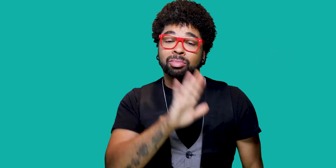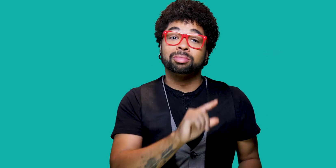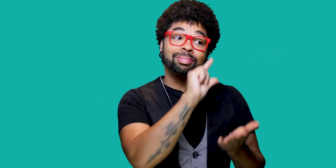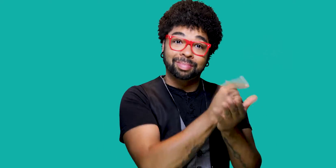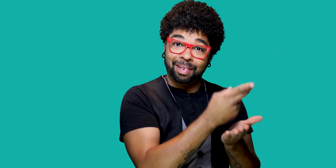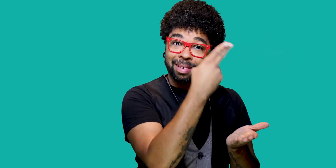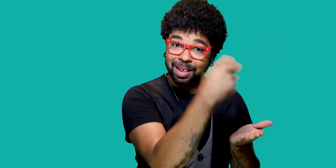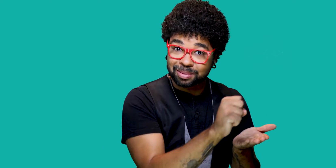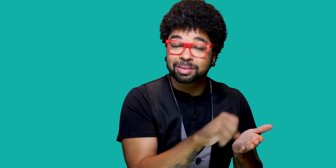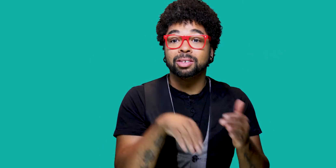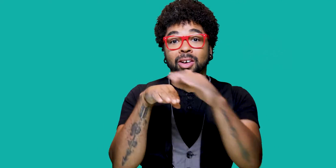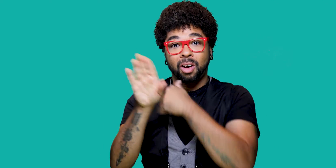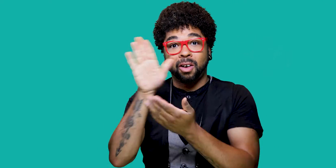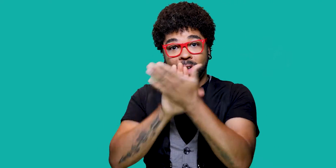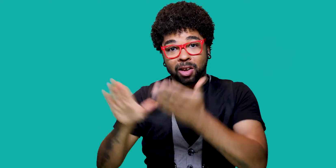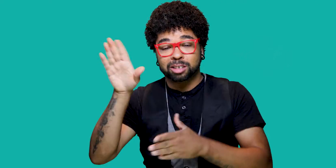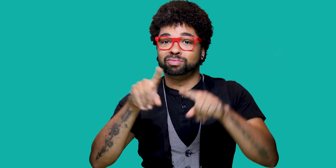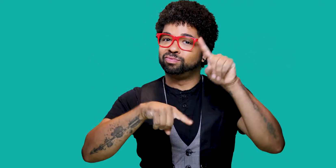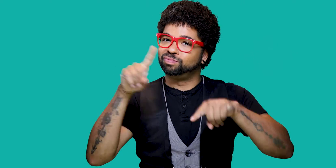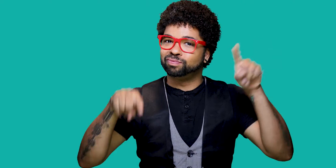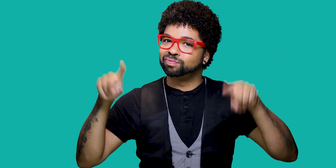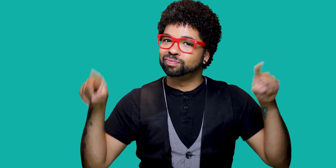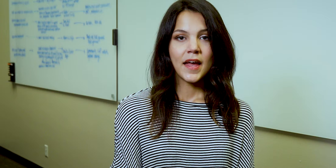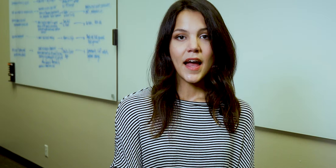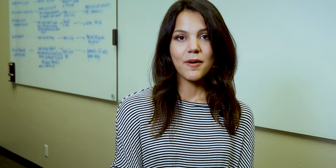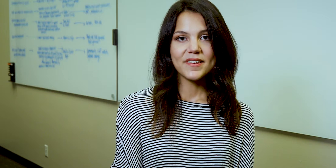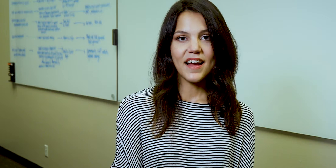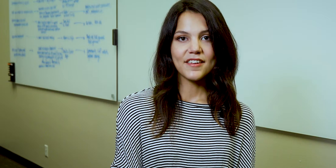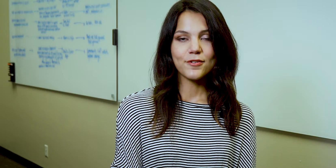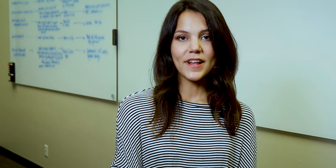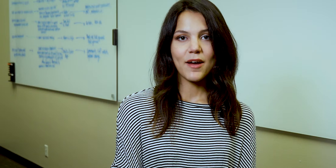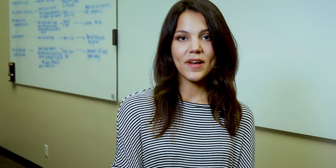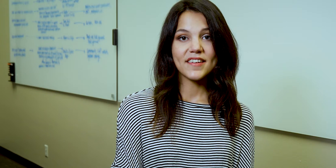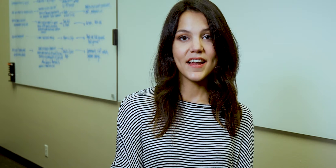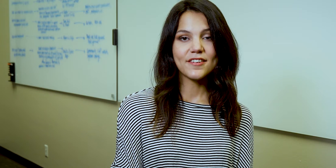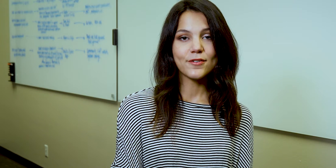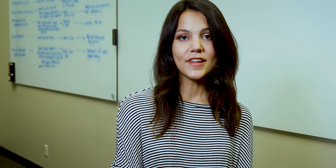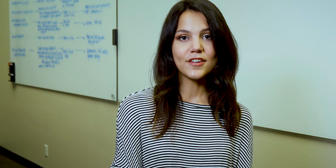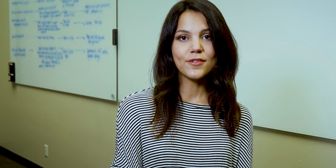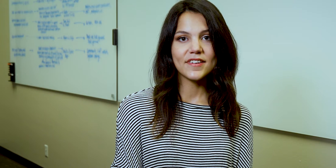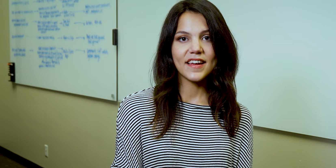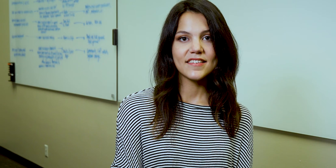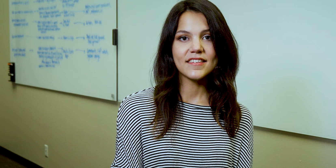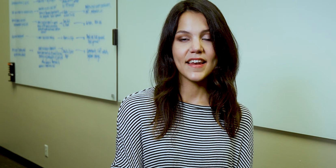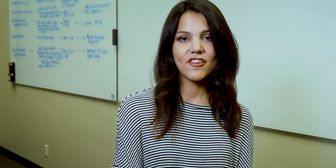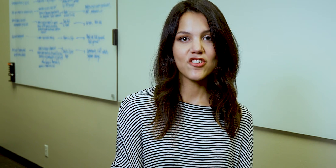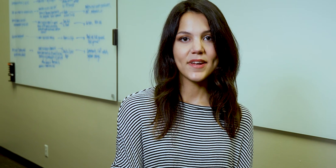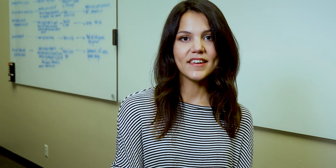graduating high school and going on to college at varying rates. I went to high school at Westside High School in Houston, Texas, and I graduated